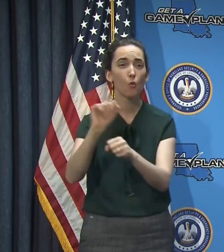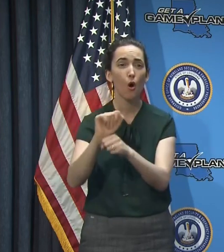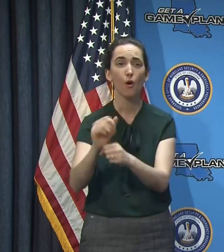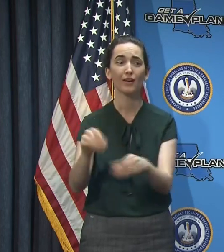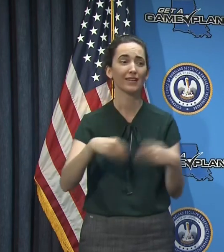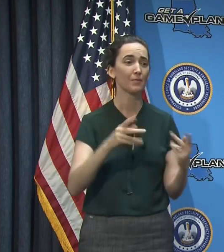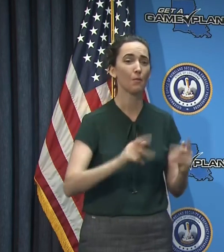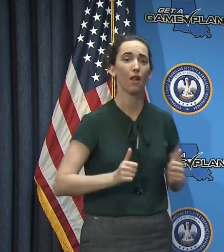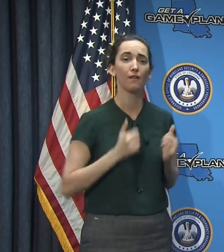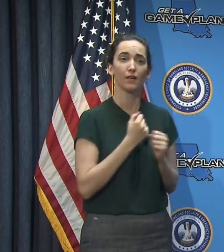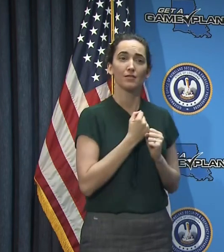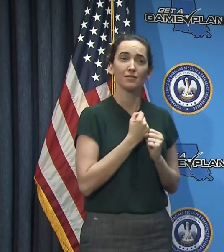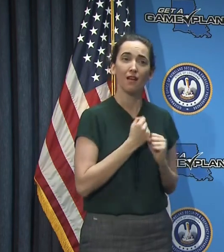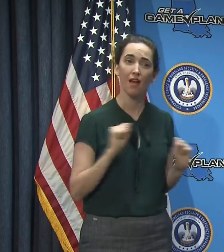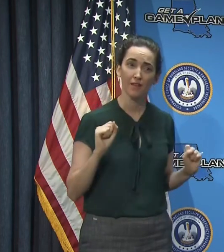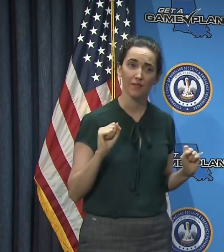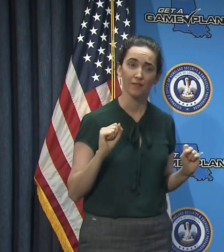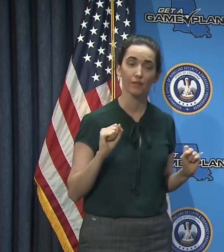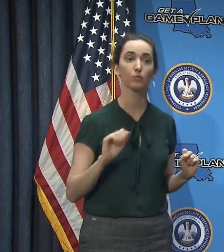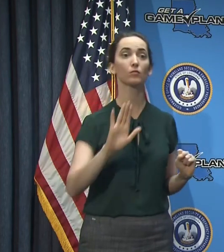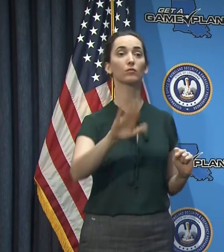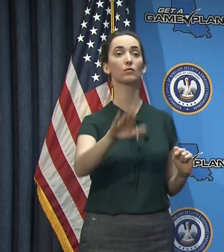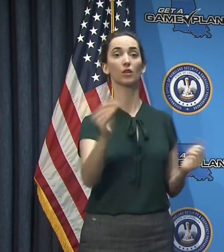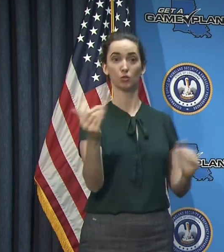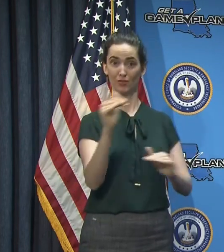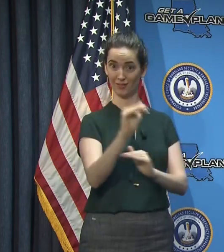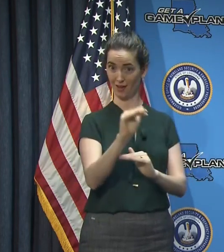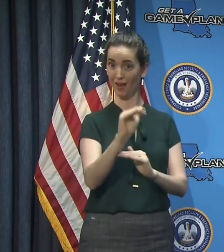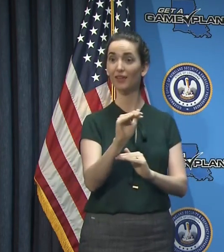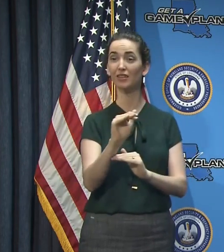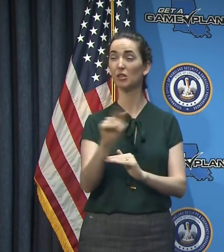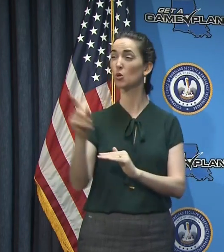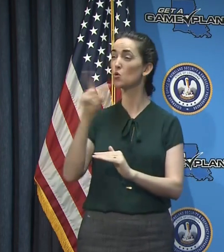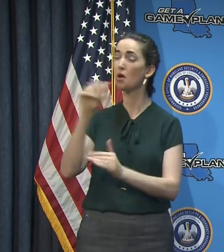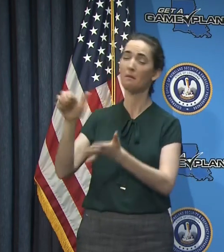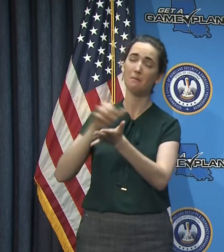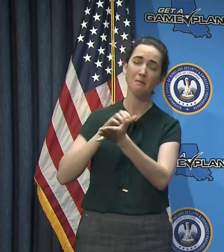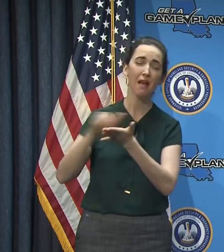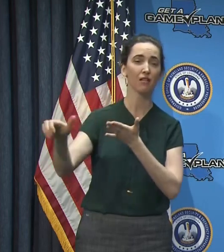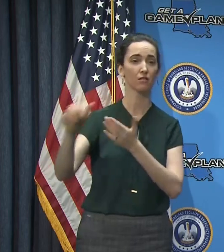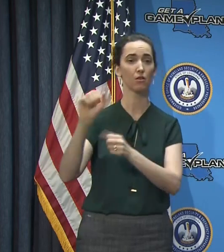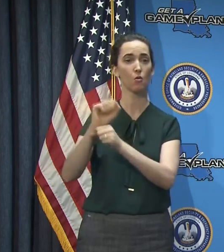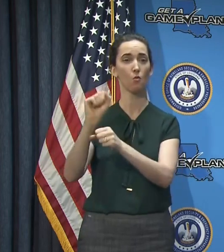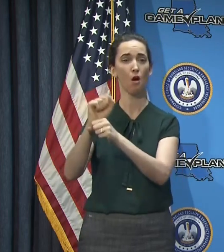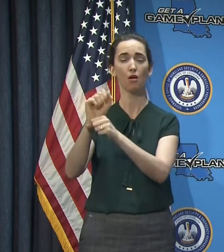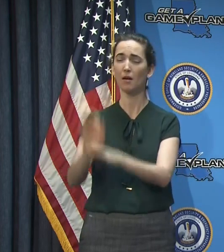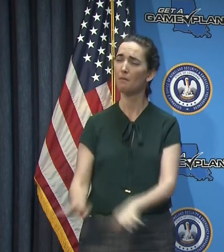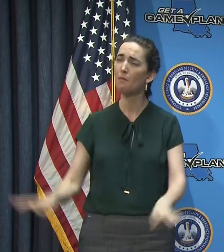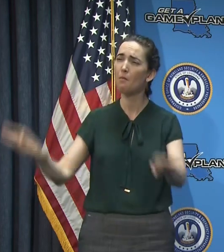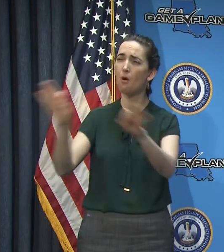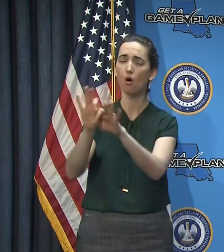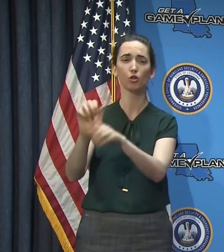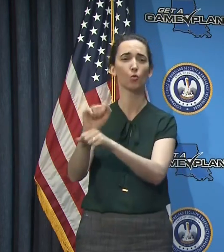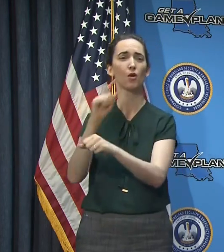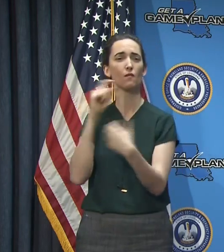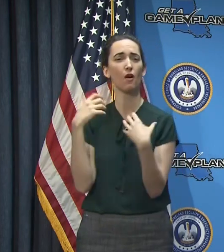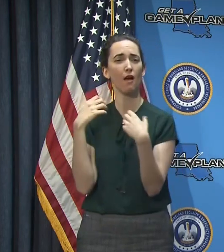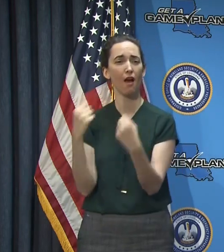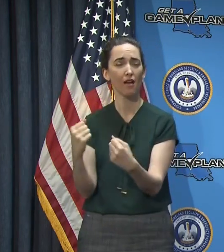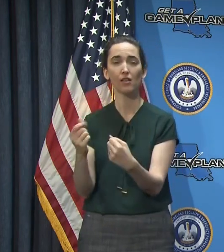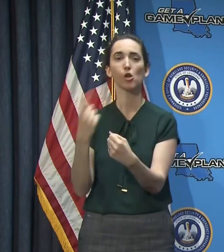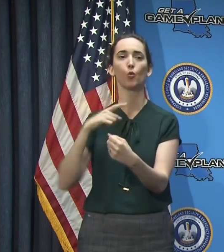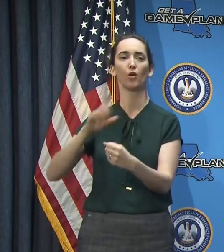Tonight, there will be a collective salute to the millions of essential workers on the front lines of the COVID-19